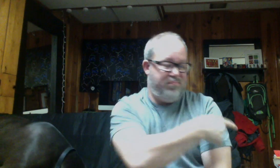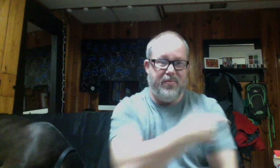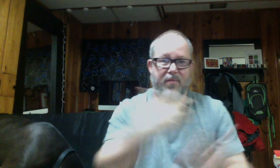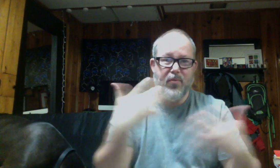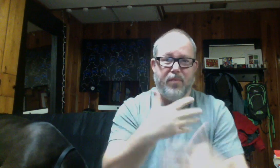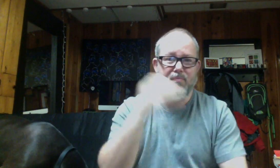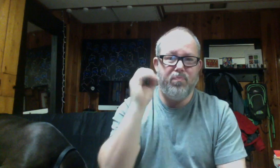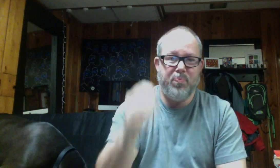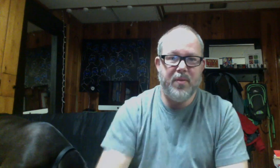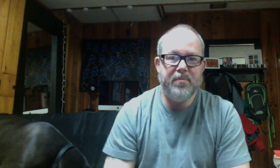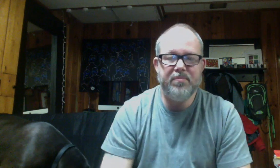I'll best